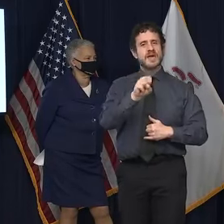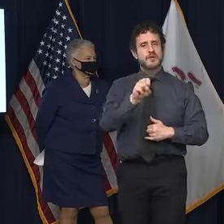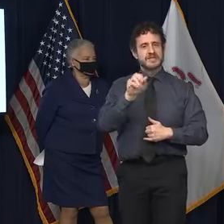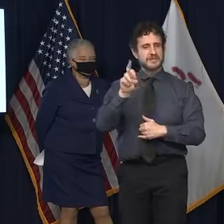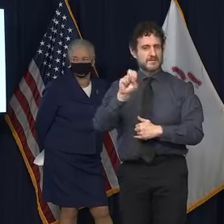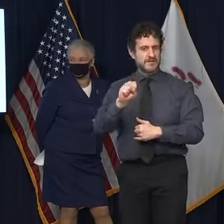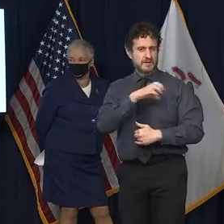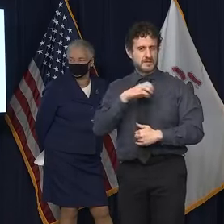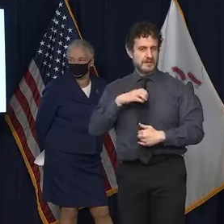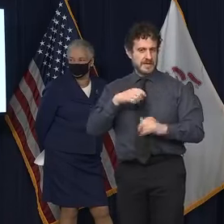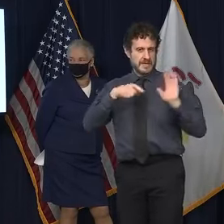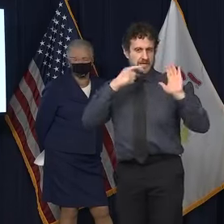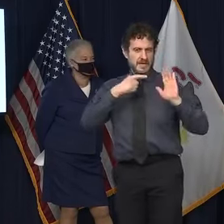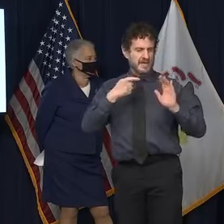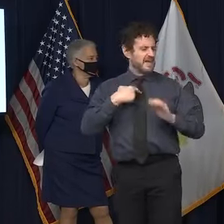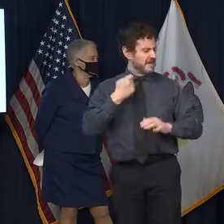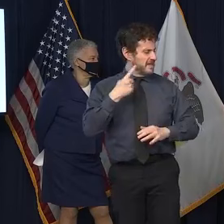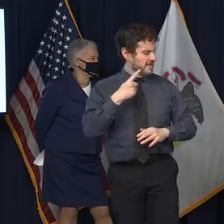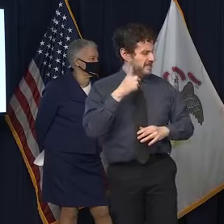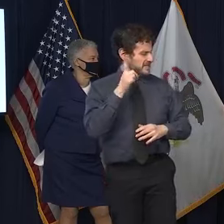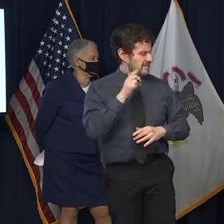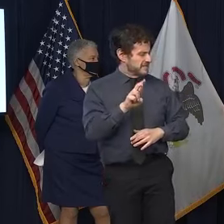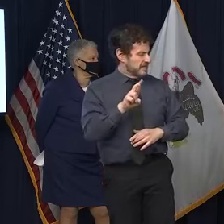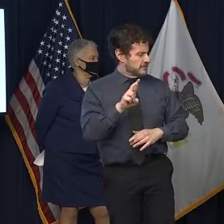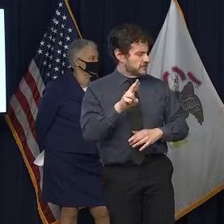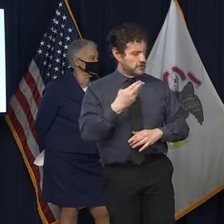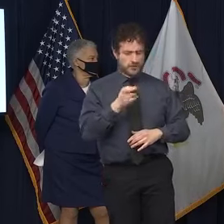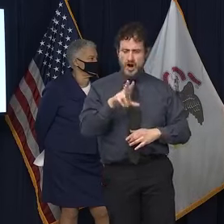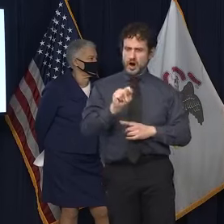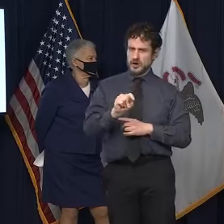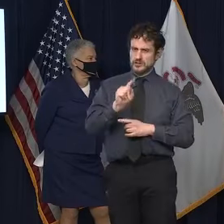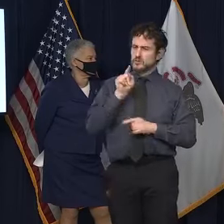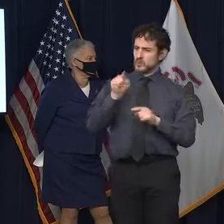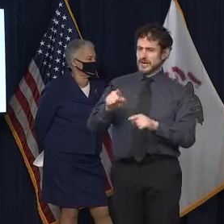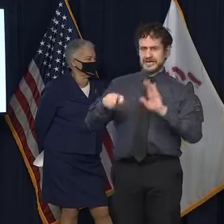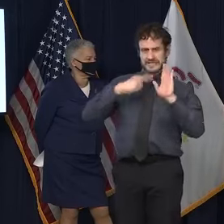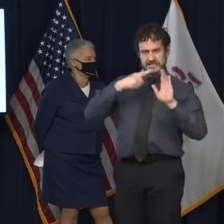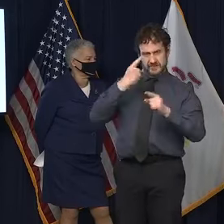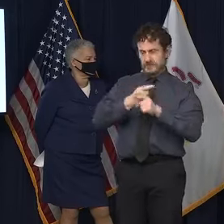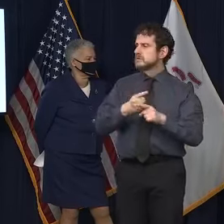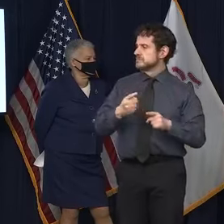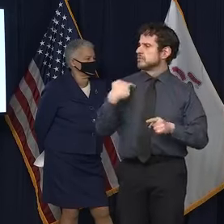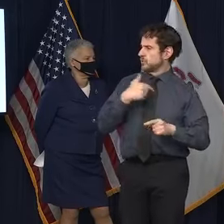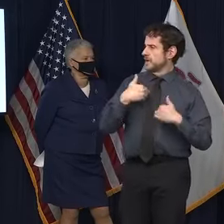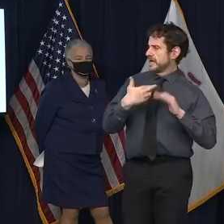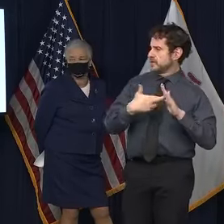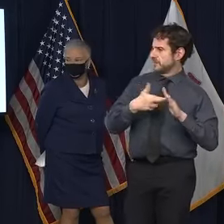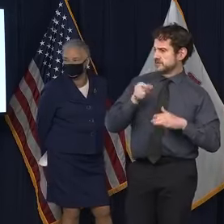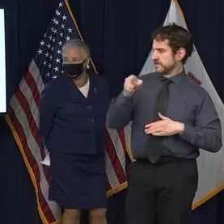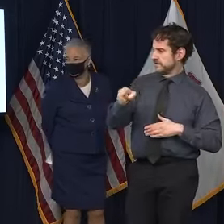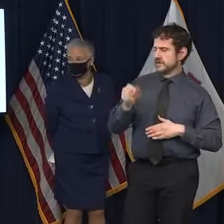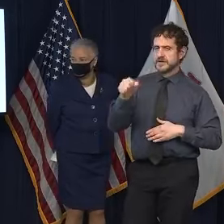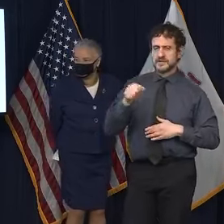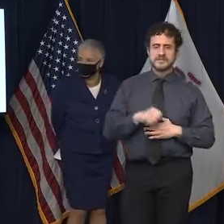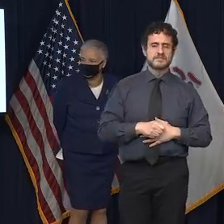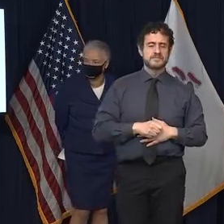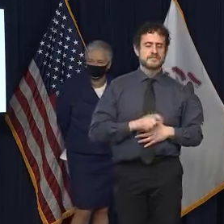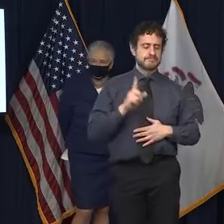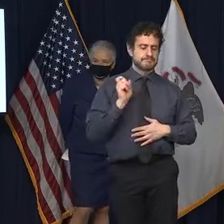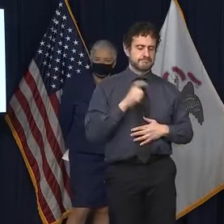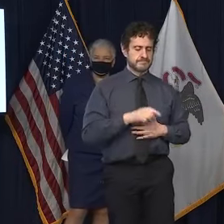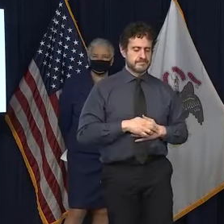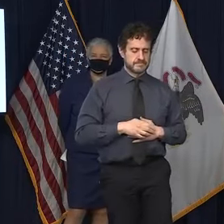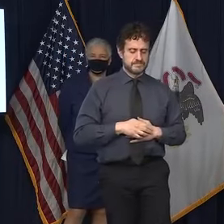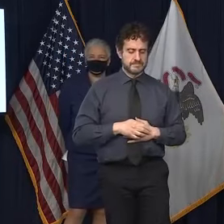My understanding Dr. Hart was there, Dr. Zika, so I, we did testify, correct? Okay. Uh, Kelly Blauer